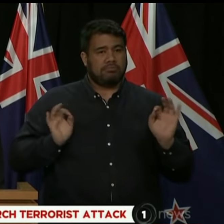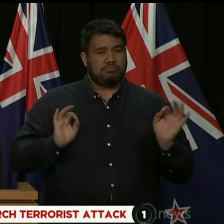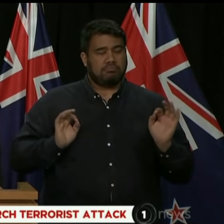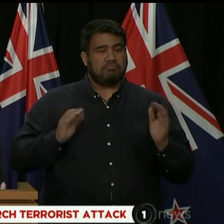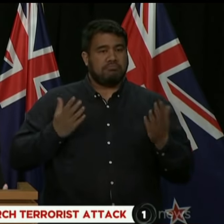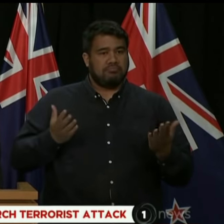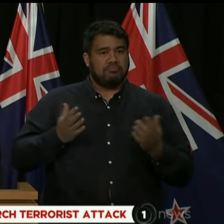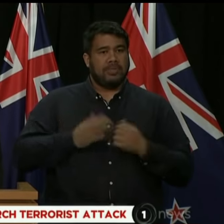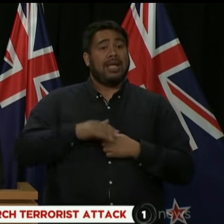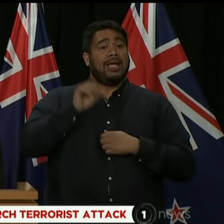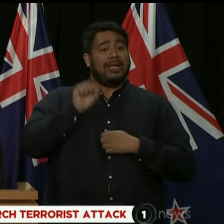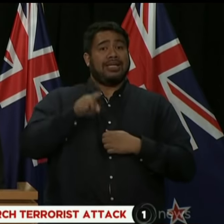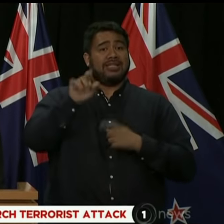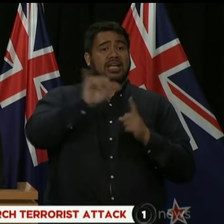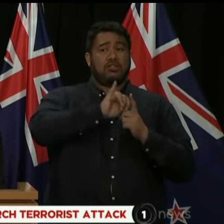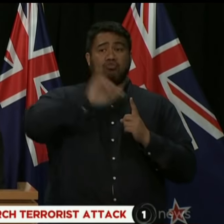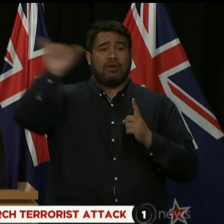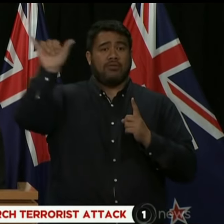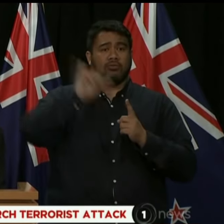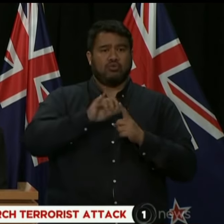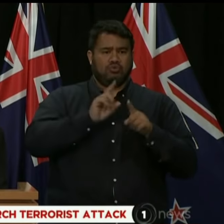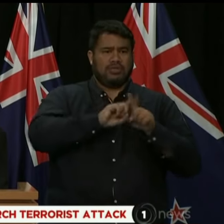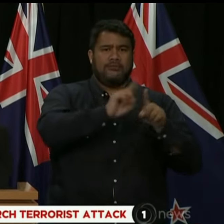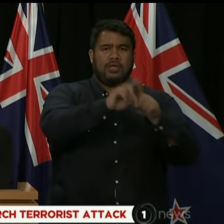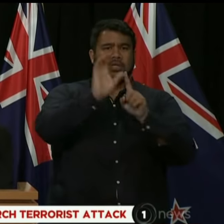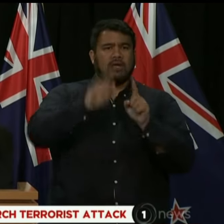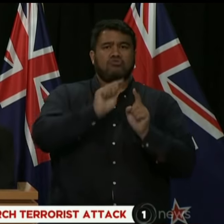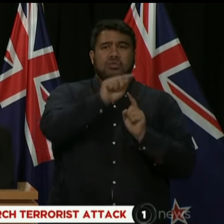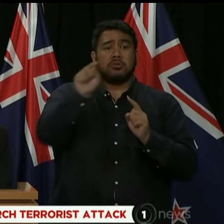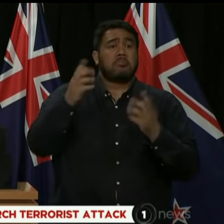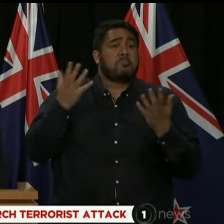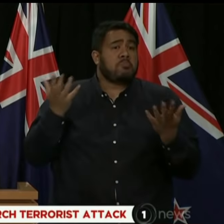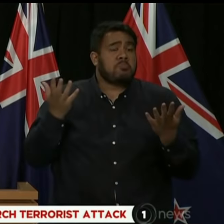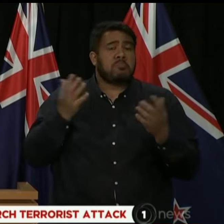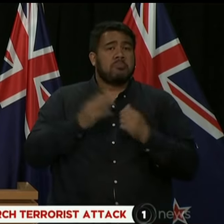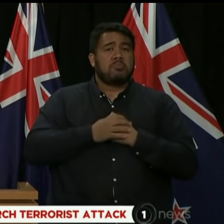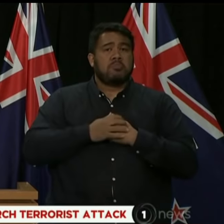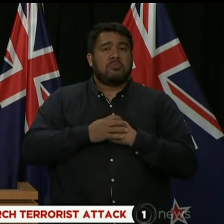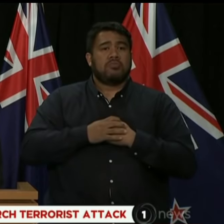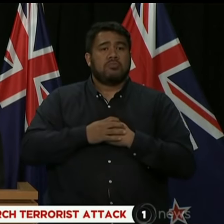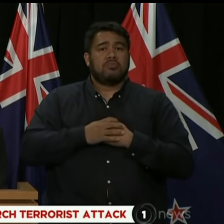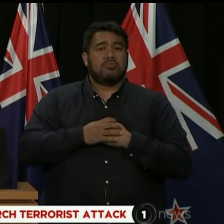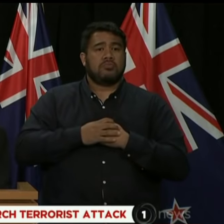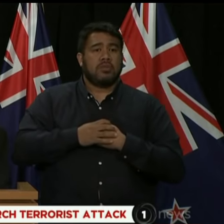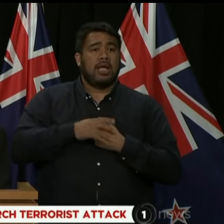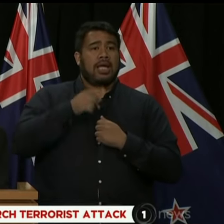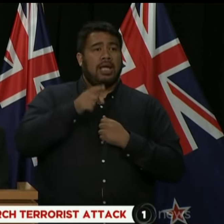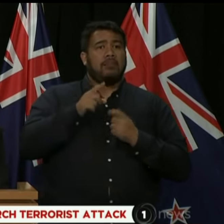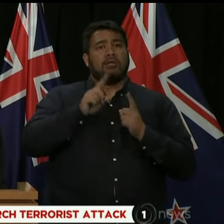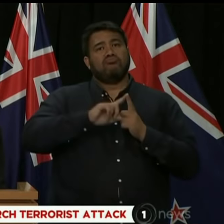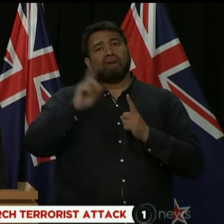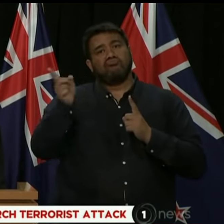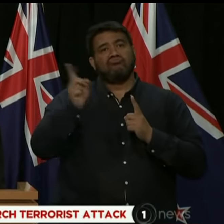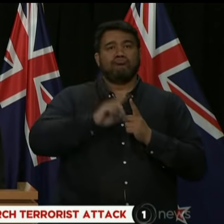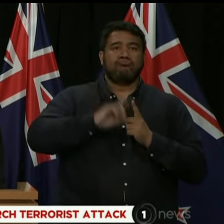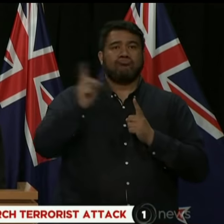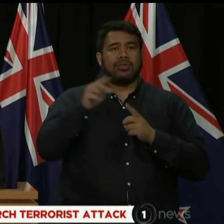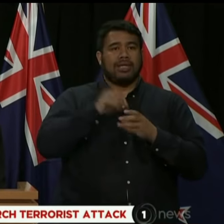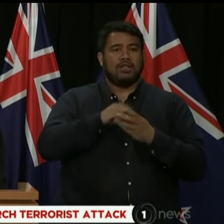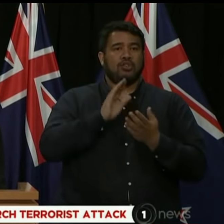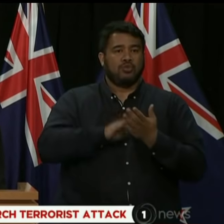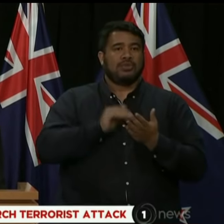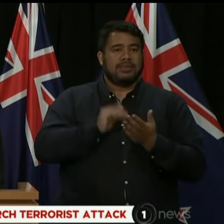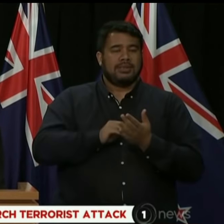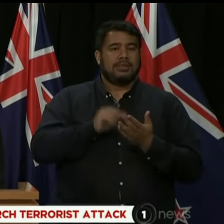Yes, he had travelled to a range of countries, sporadically been in and out of New Zealand for periods of time.